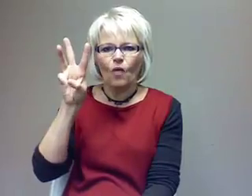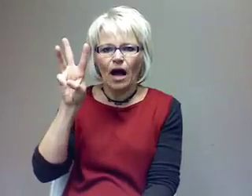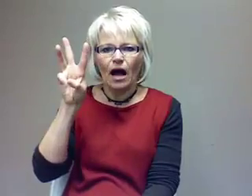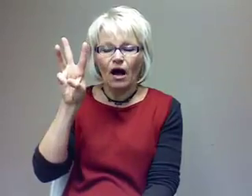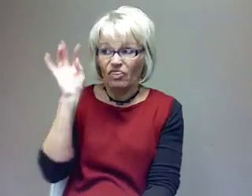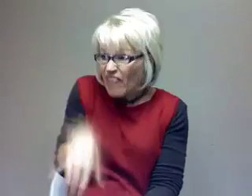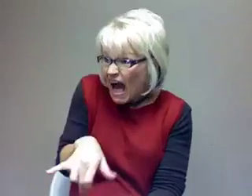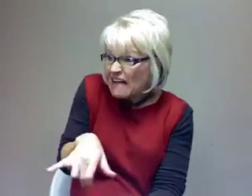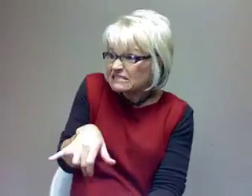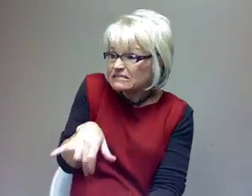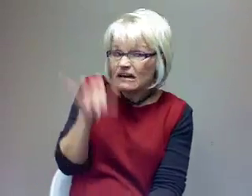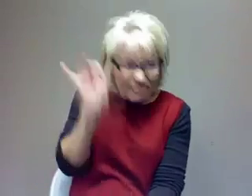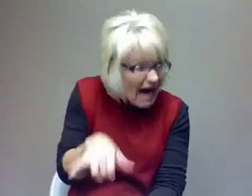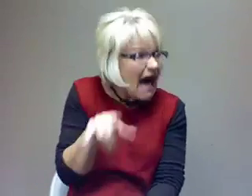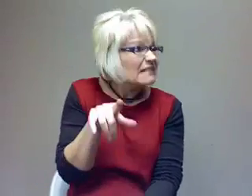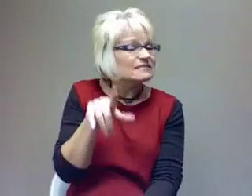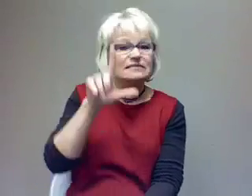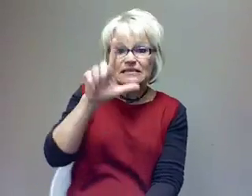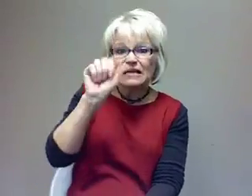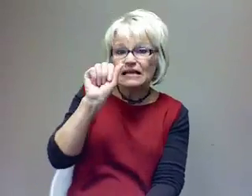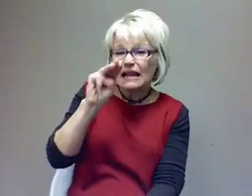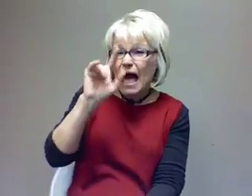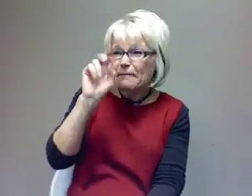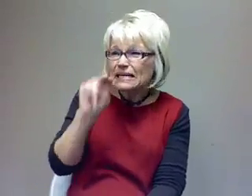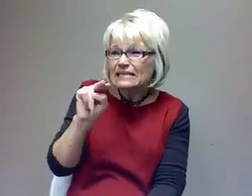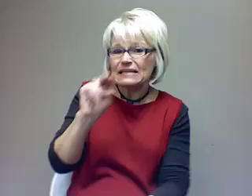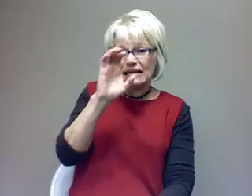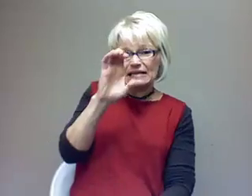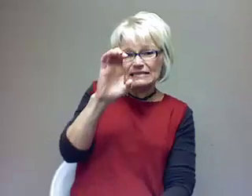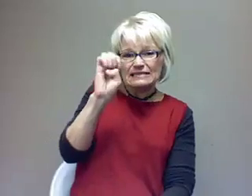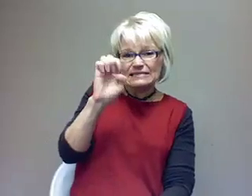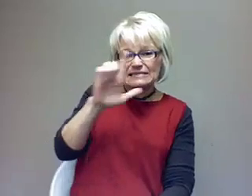That's laminin? The cell adhesion molecule. Woo!